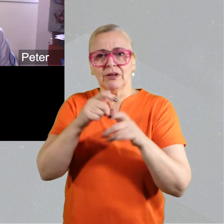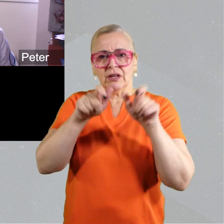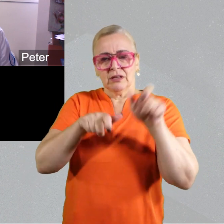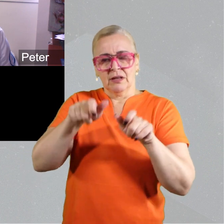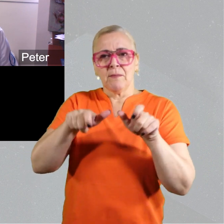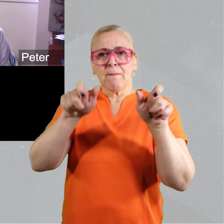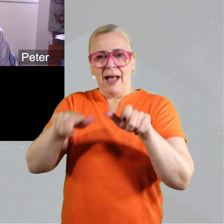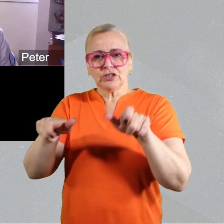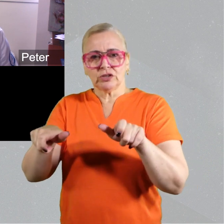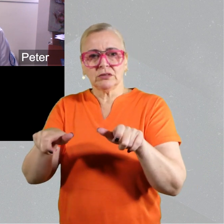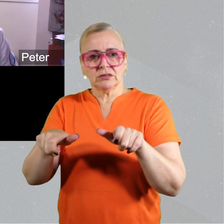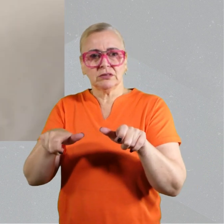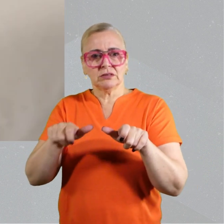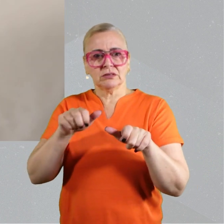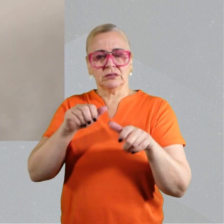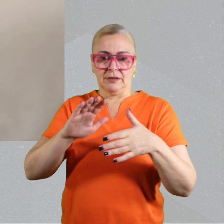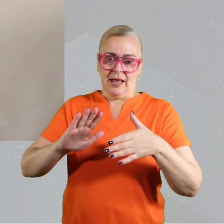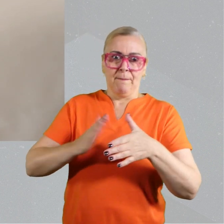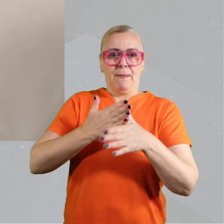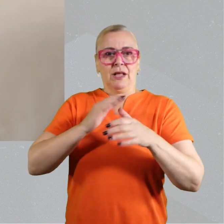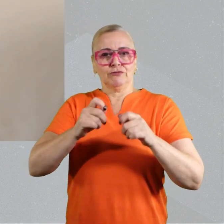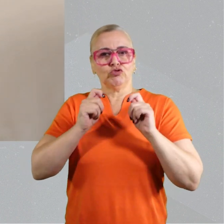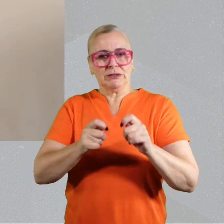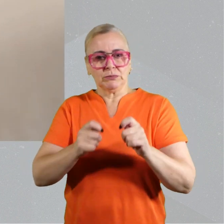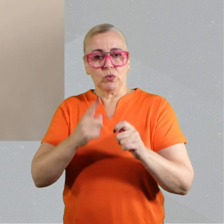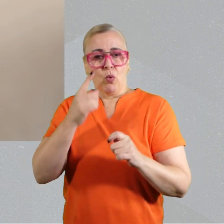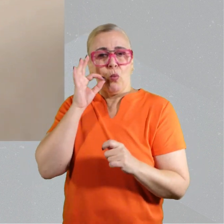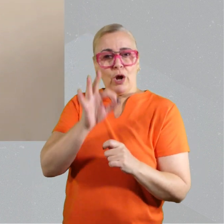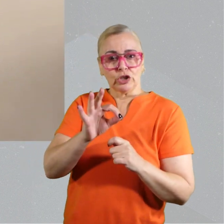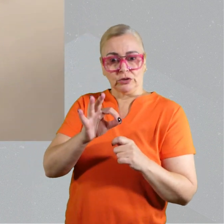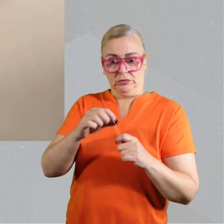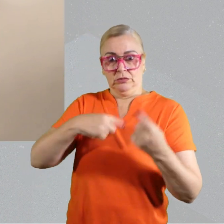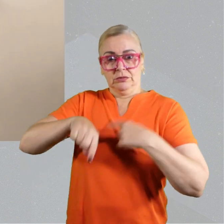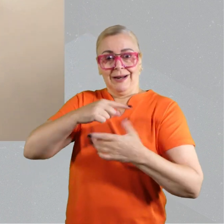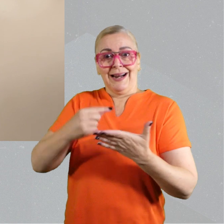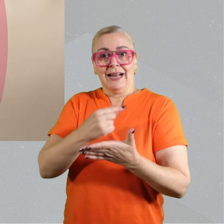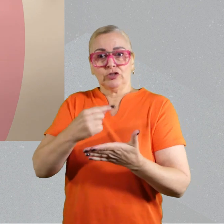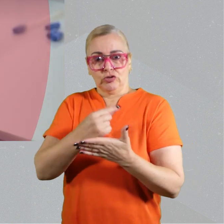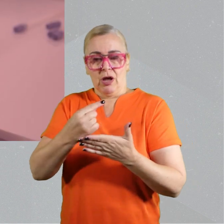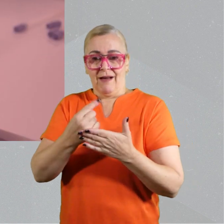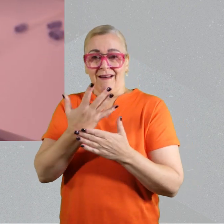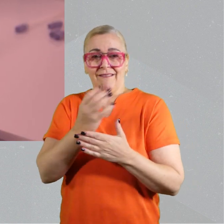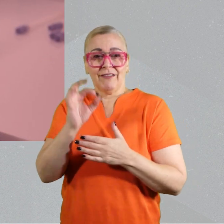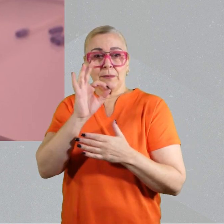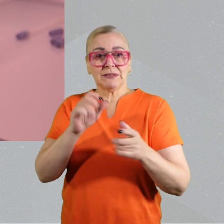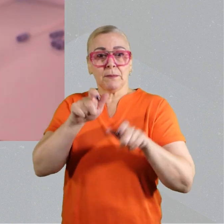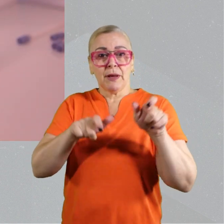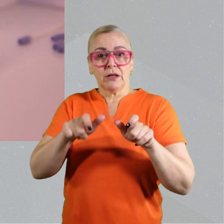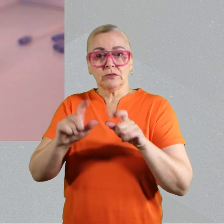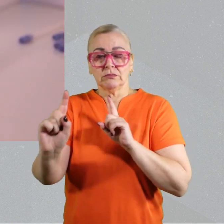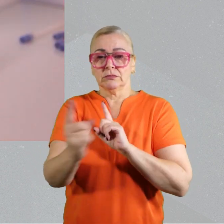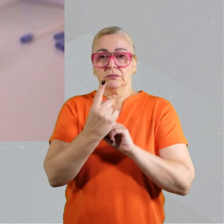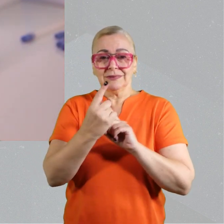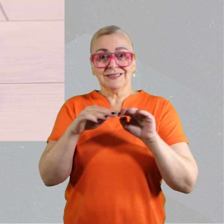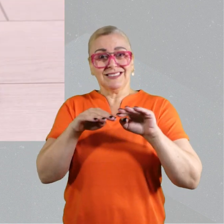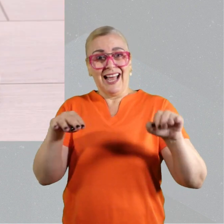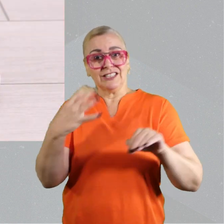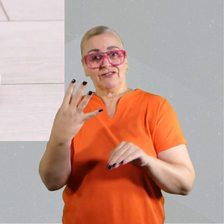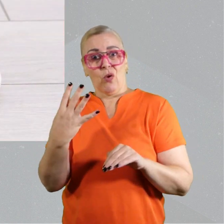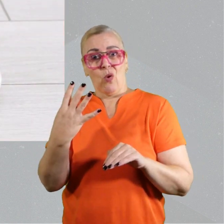from the low-middle-income country. Isaac led a study investigating the unique needs of Nigerian cancer patients and the implications for